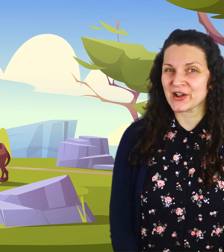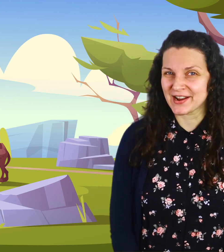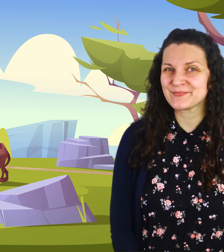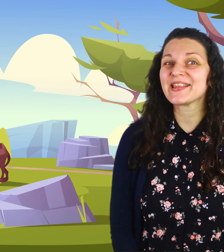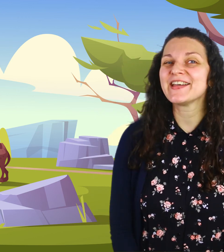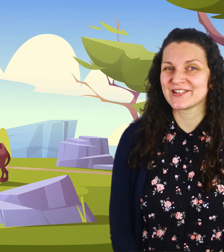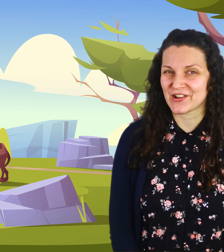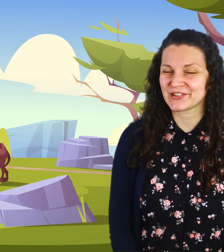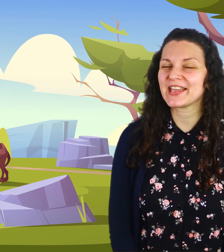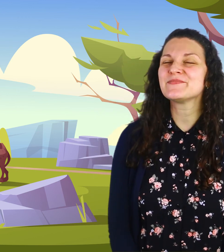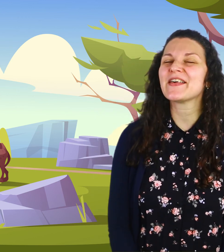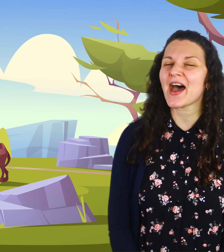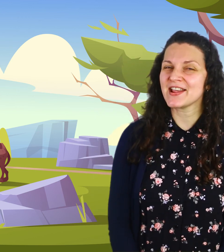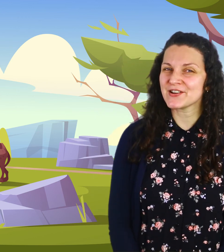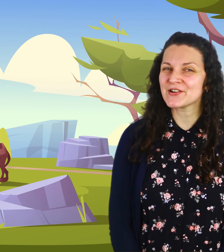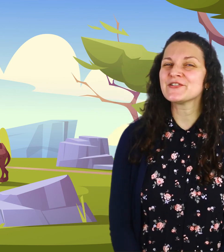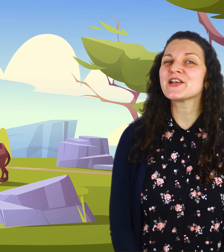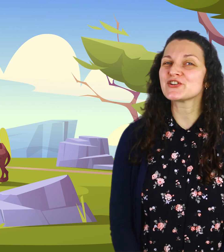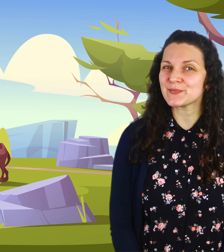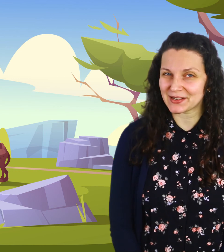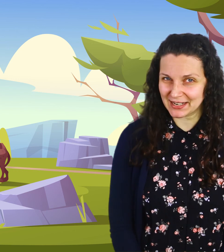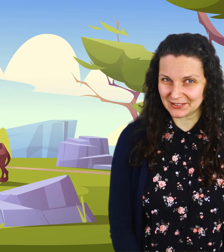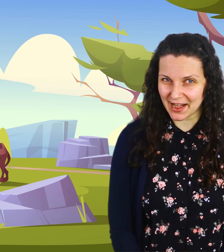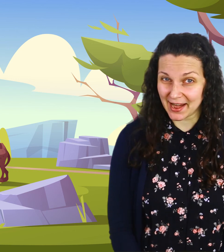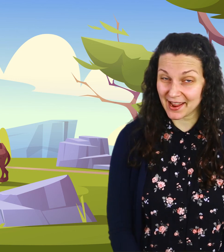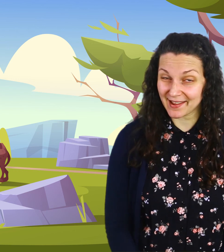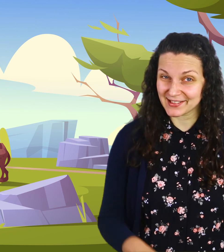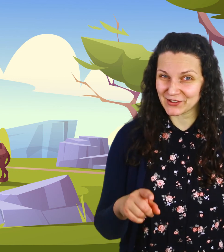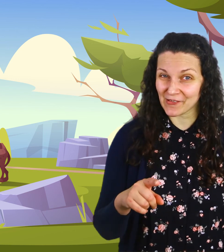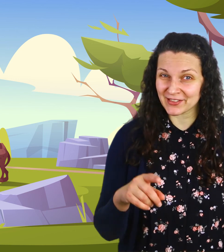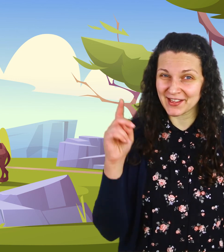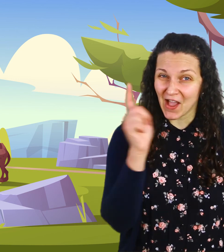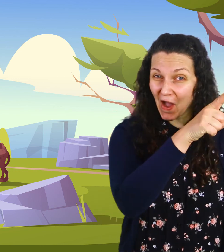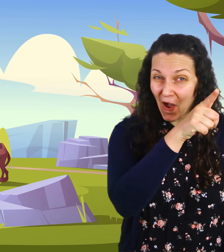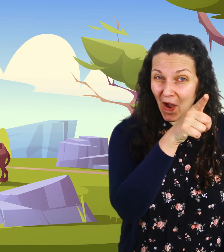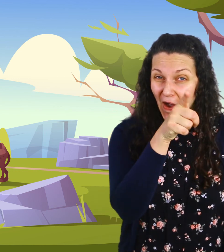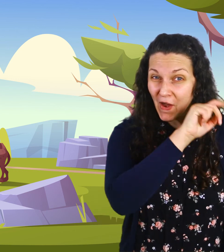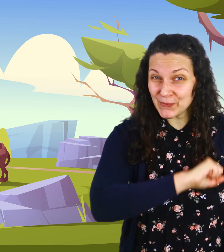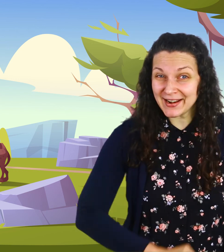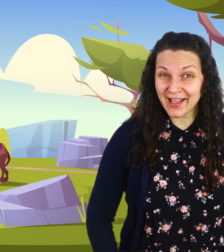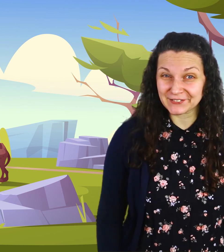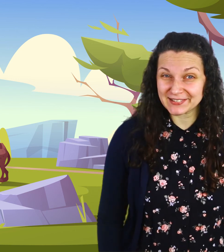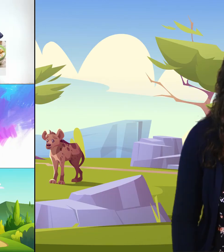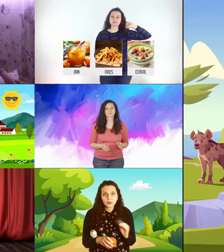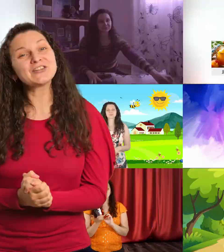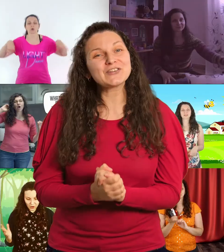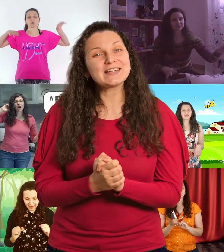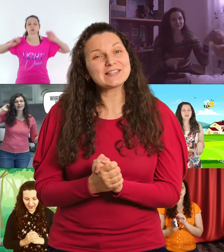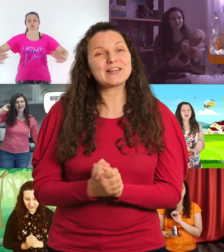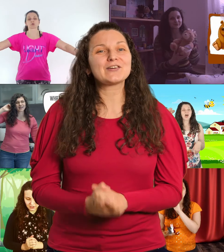gonna play another game that I know you enjoy particularly. It's called odd one out. If you enjoyed this video,